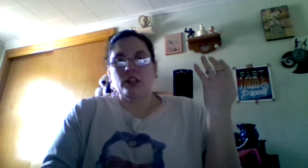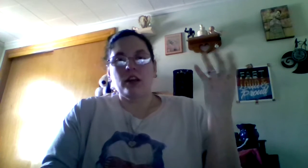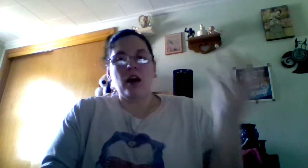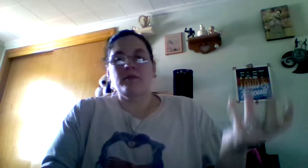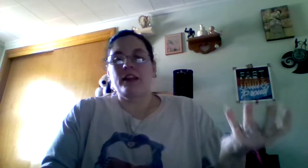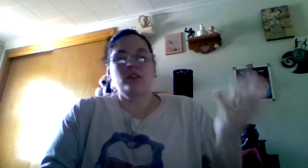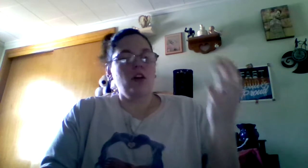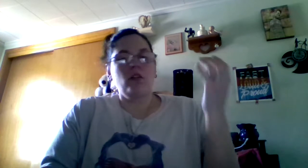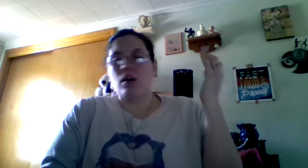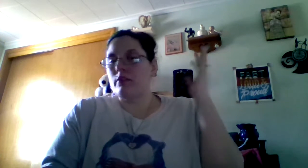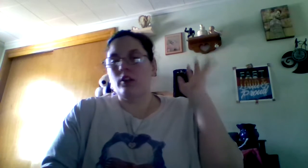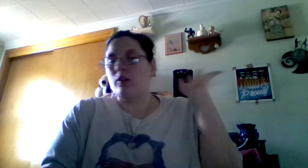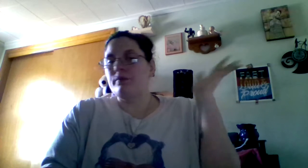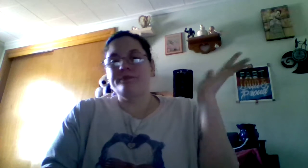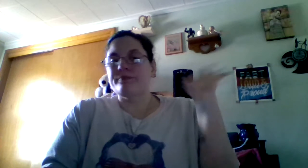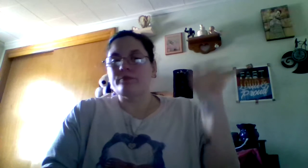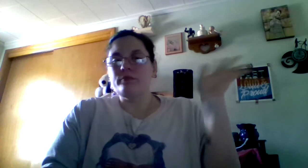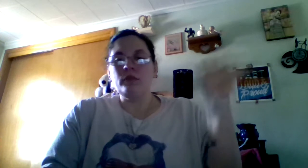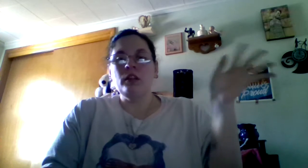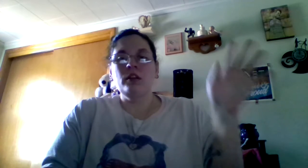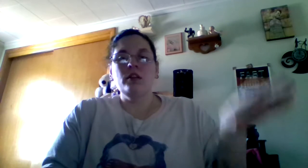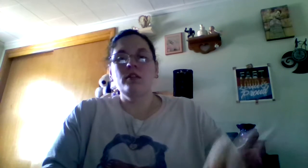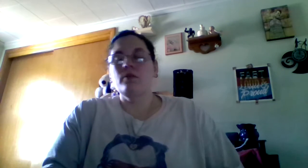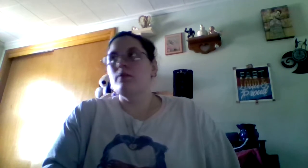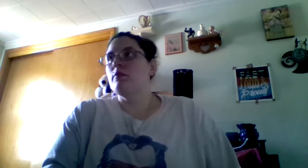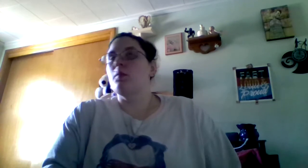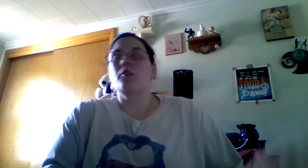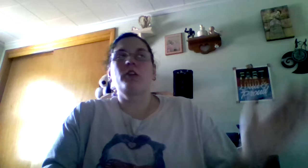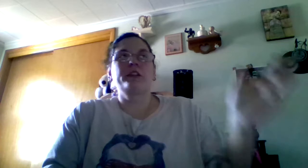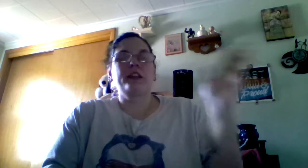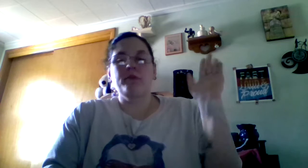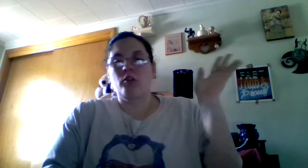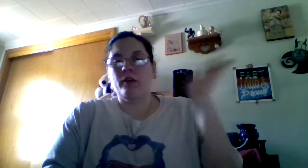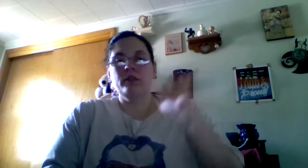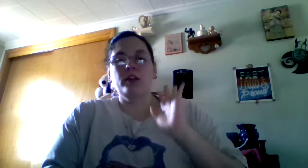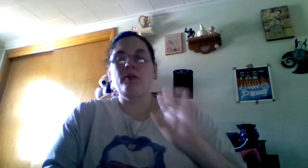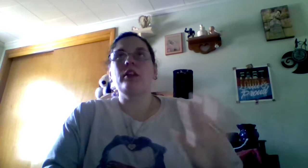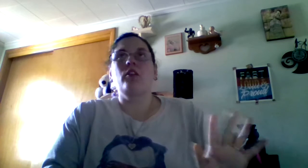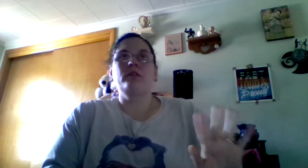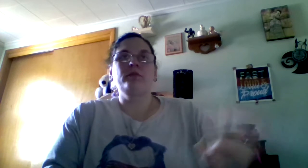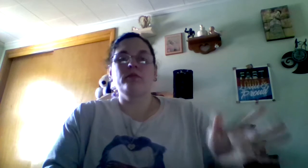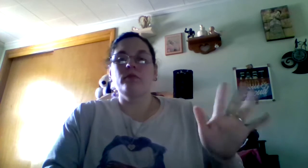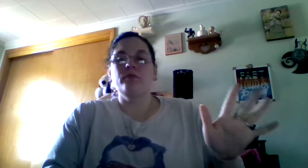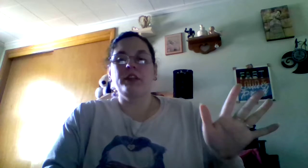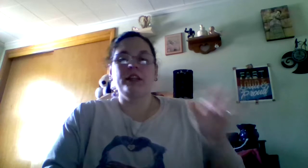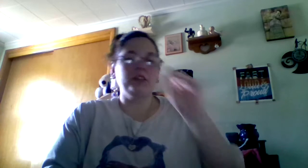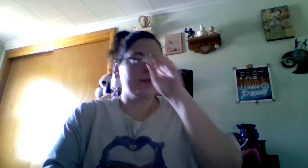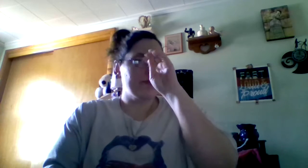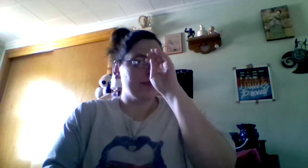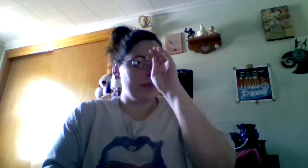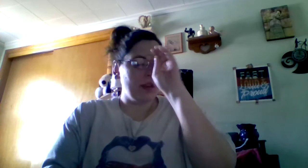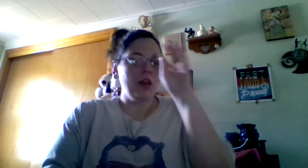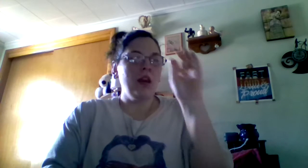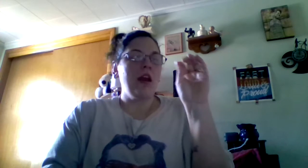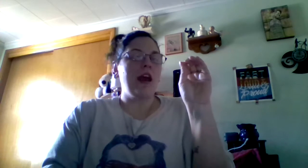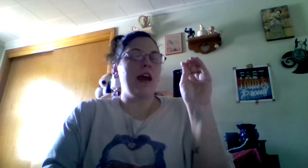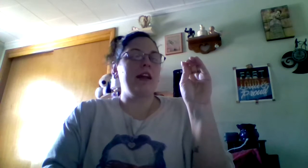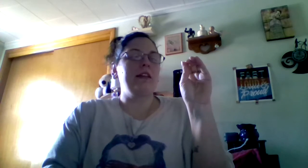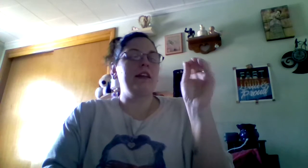I'm like, no, no. No more quarters, game's over. Leave me alone, please. And he